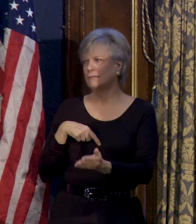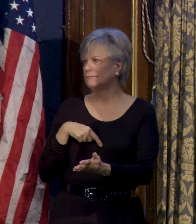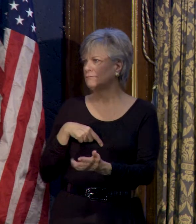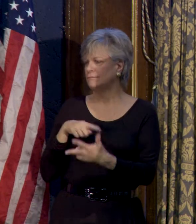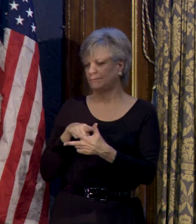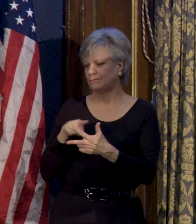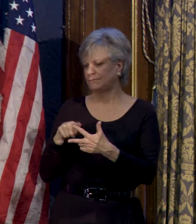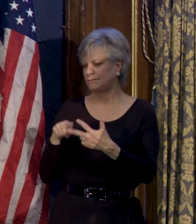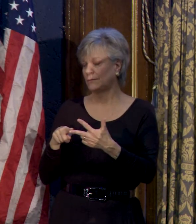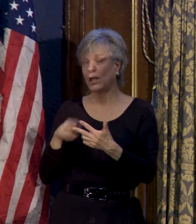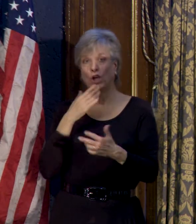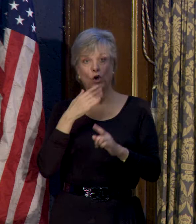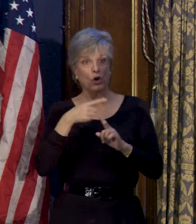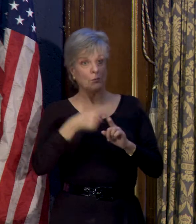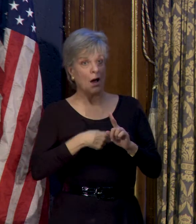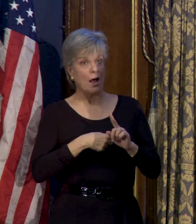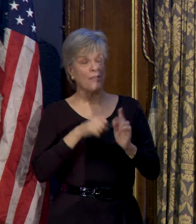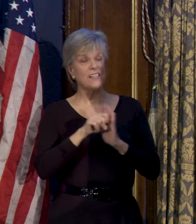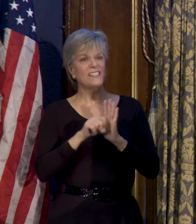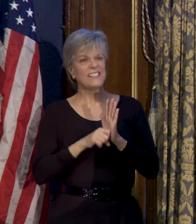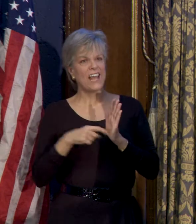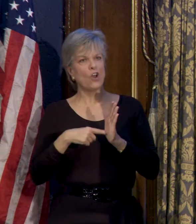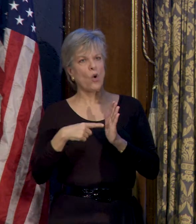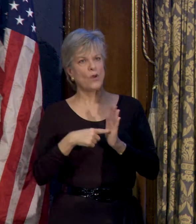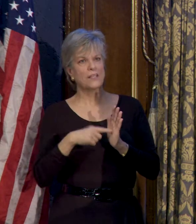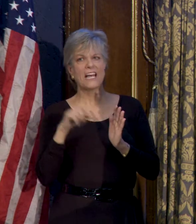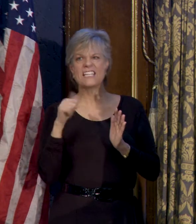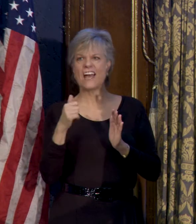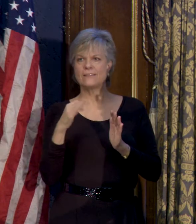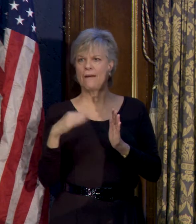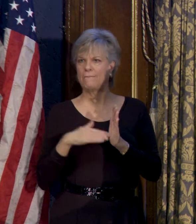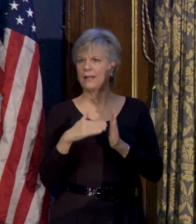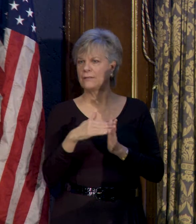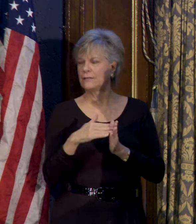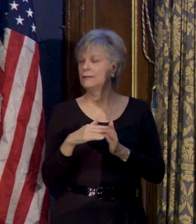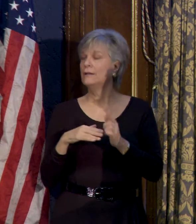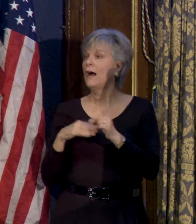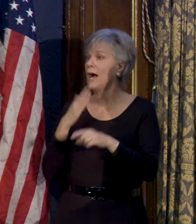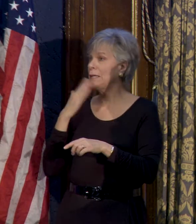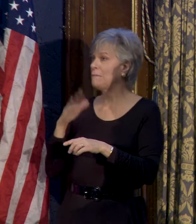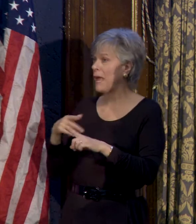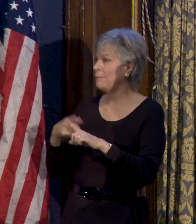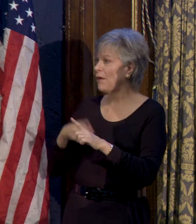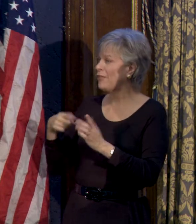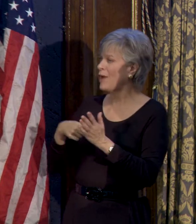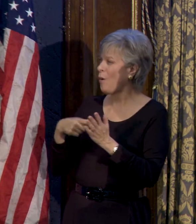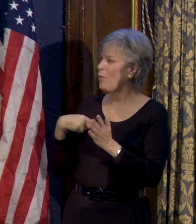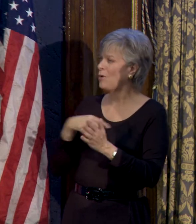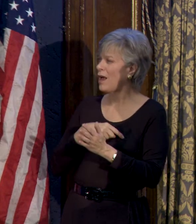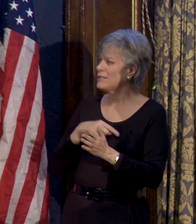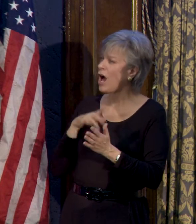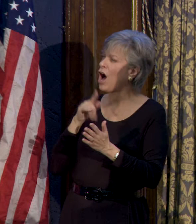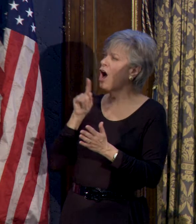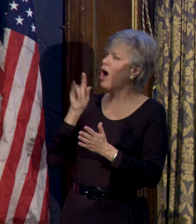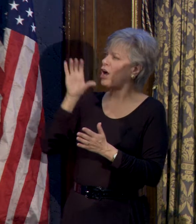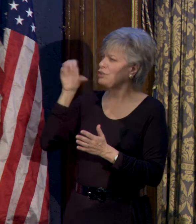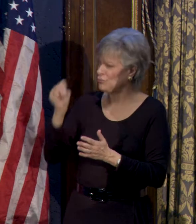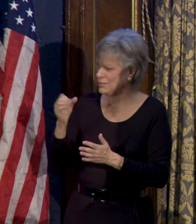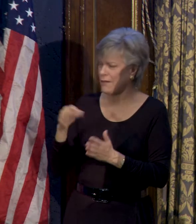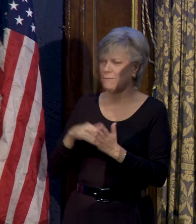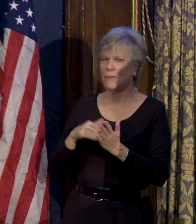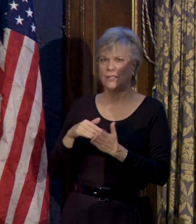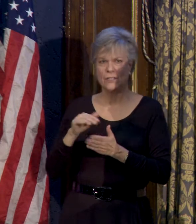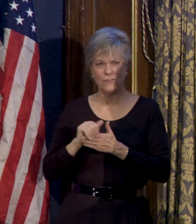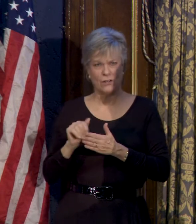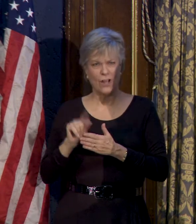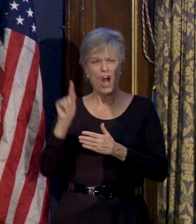And on a good month, the state owed us tens of millions of dollars and on a bad month, they owed us hundreds of millions of dollars. Hundreds of millions